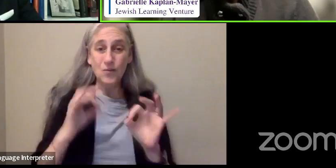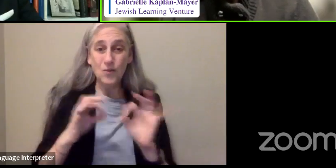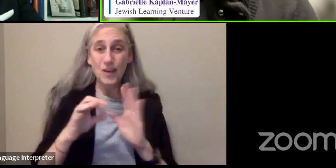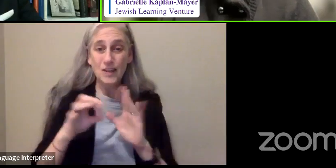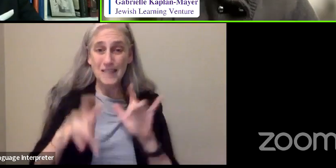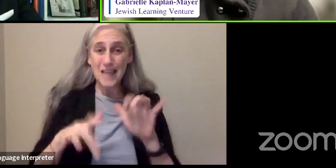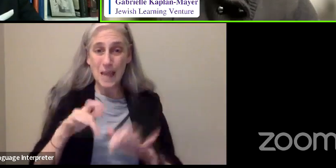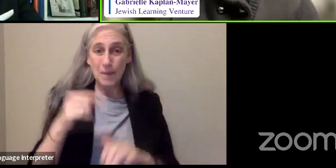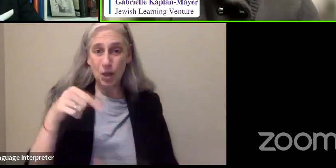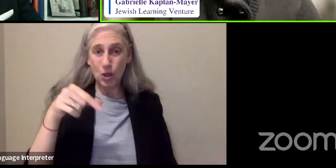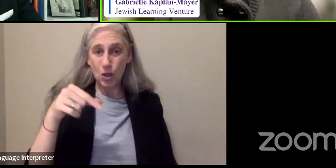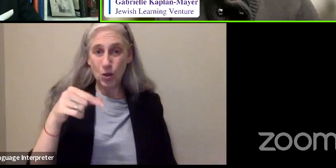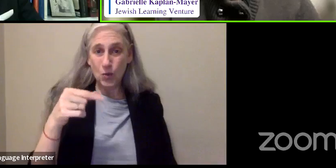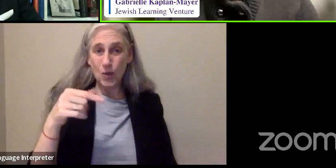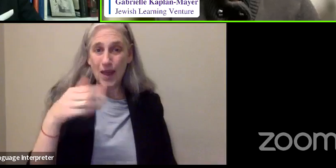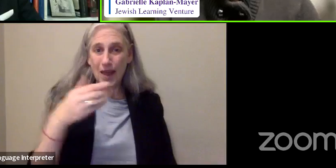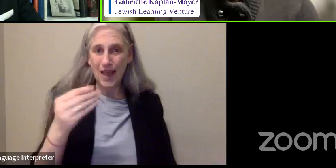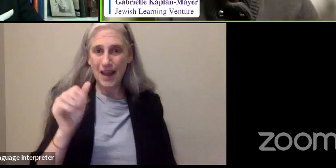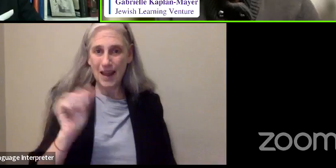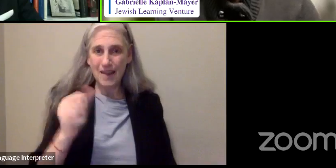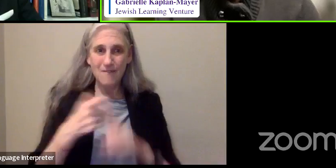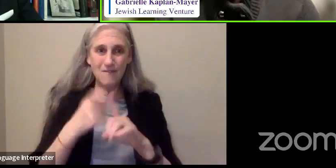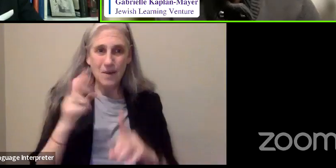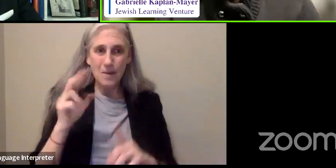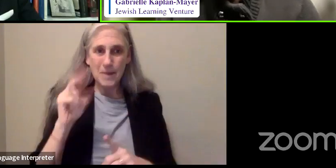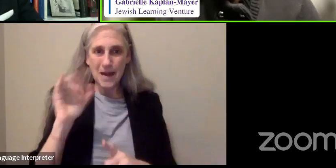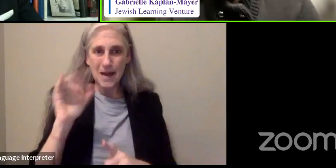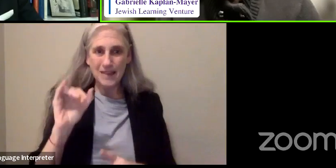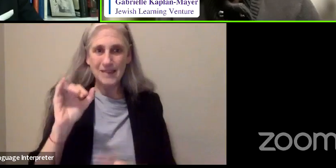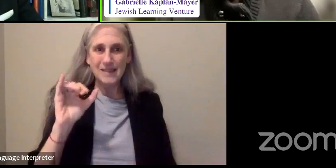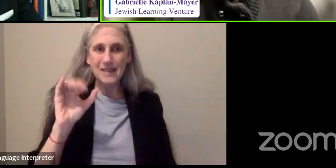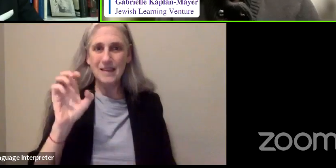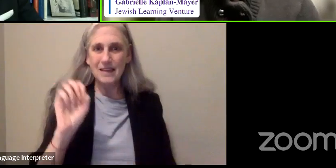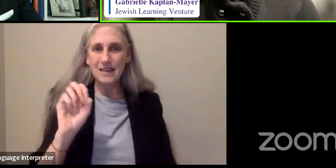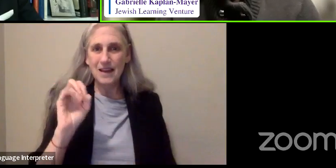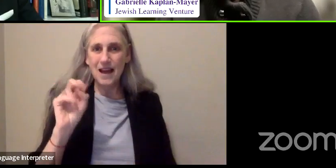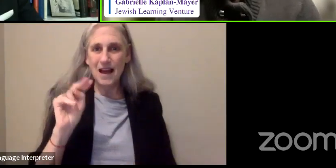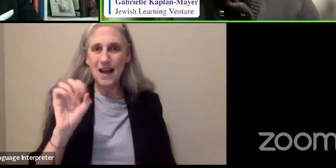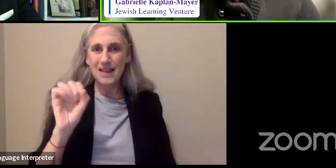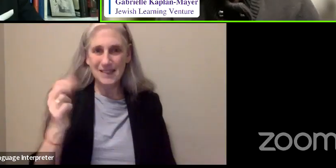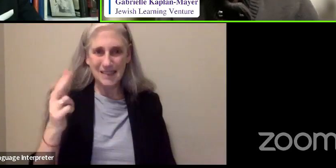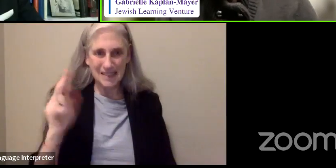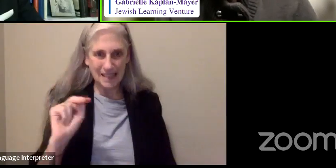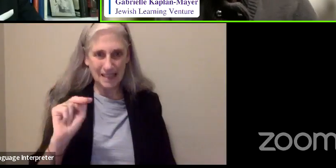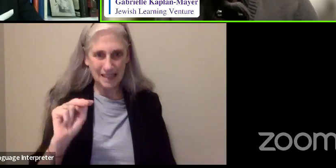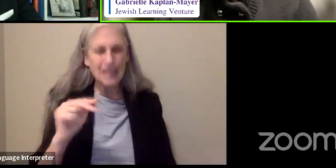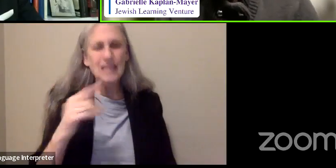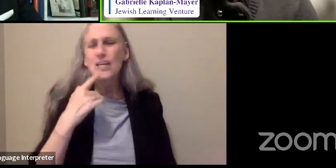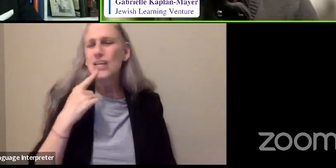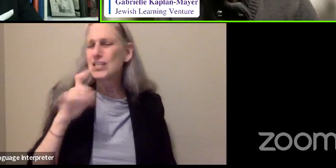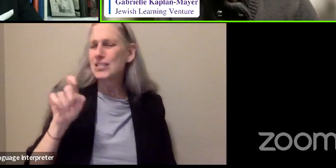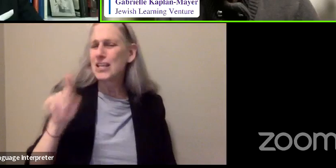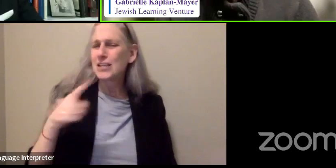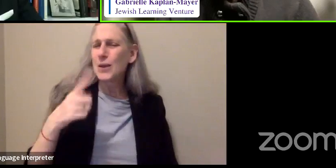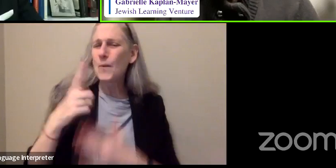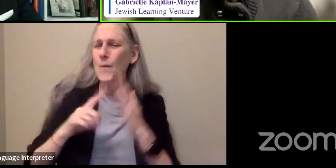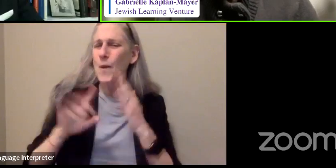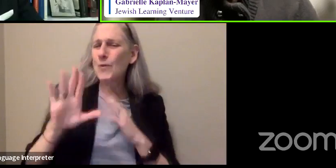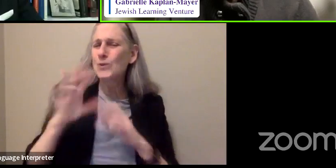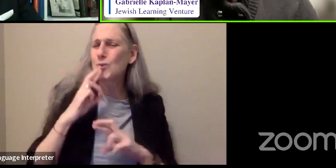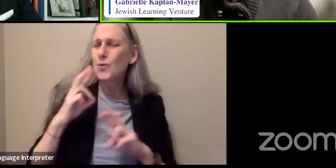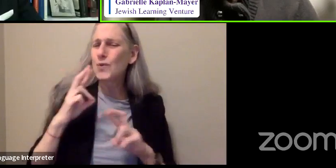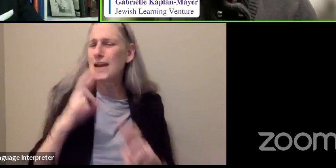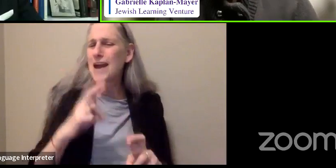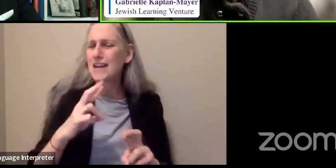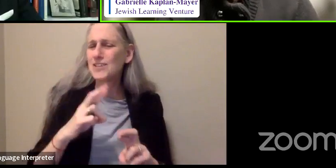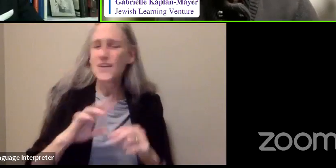put it in the Q&A. This is from Nancy Einstein. And she asked, what was your reaction